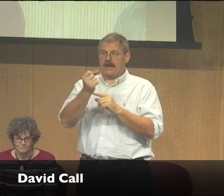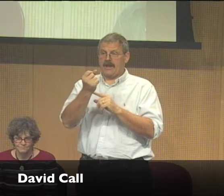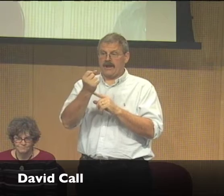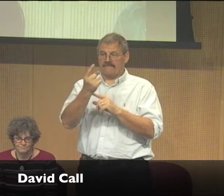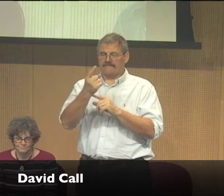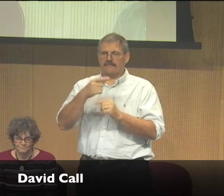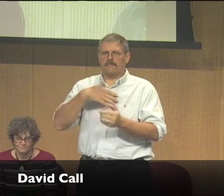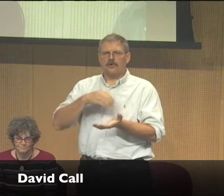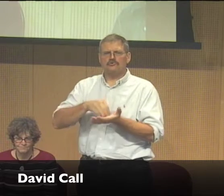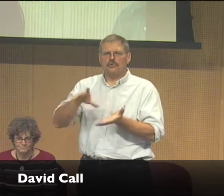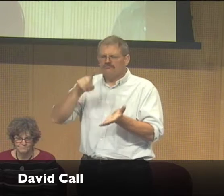allow me to be teaching this art.